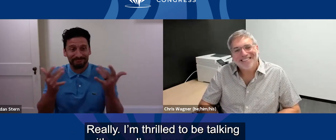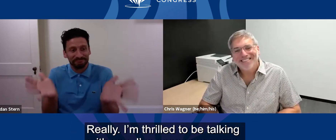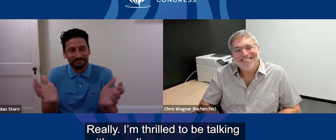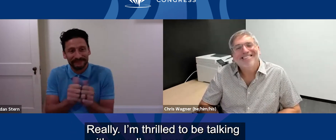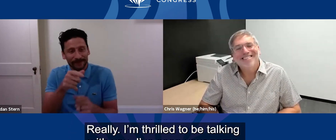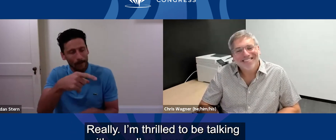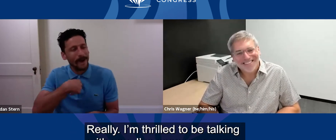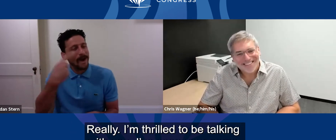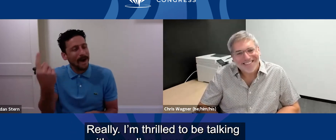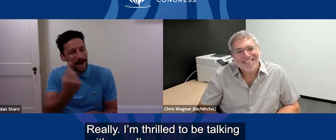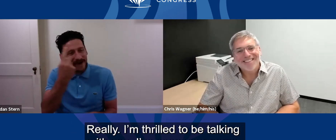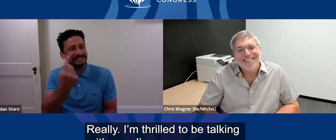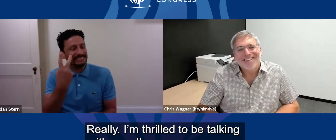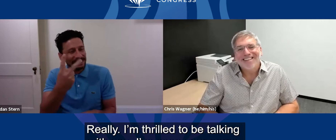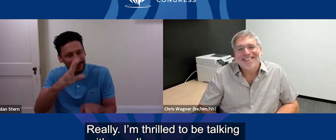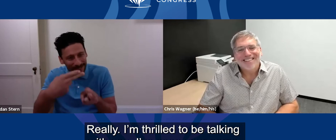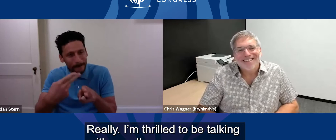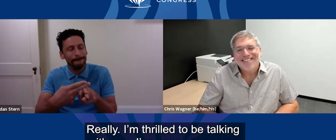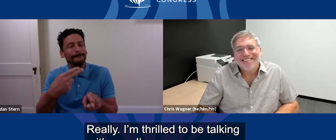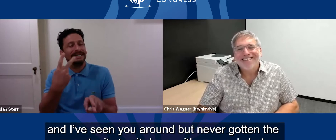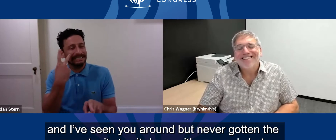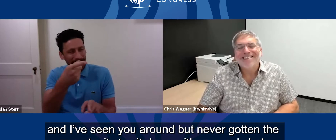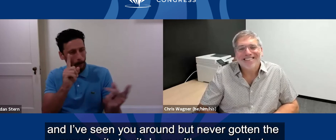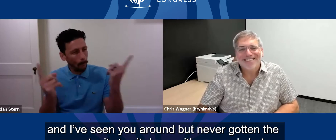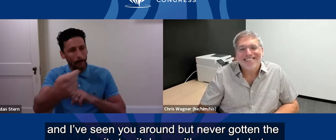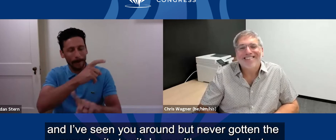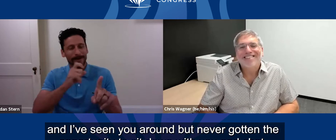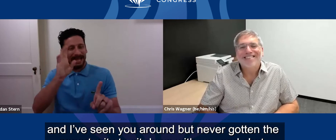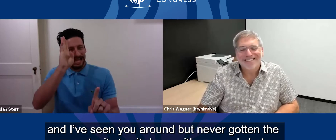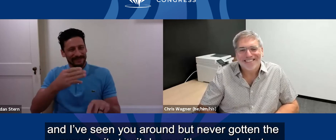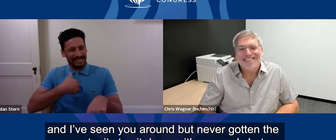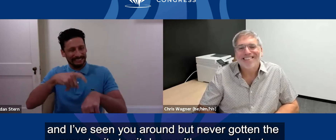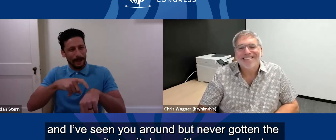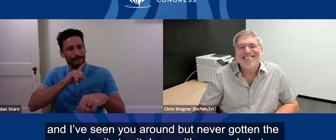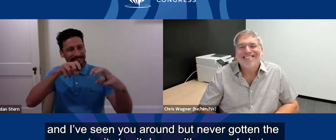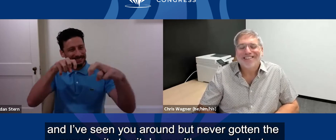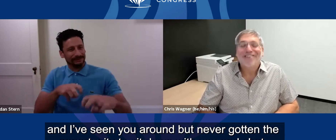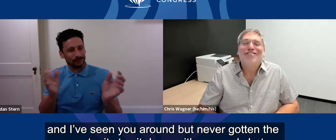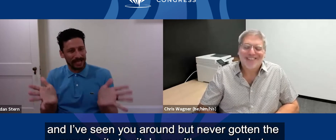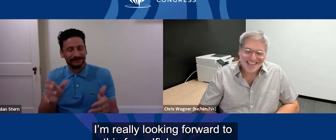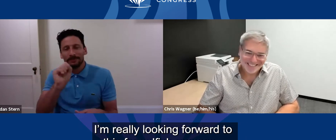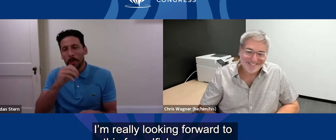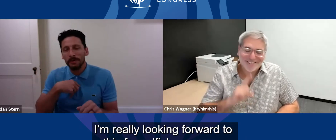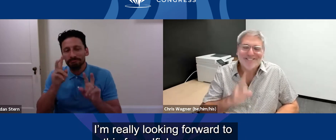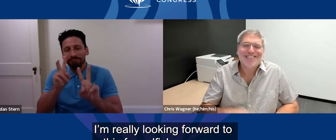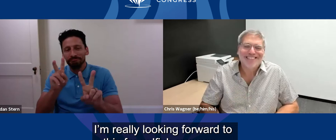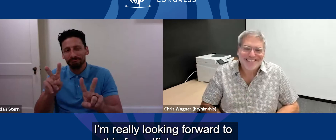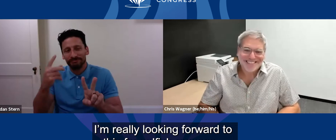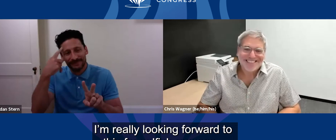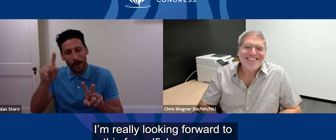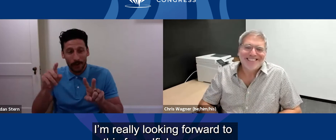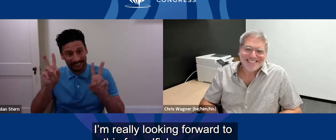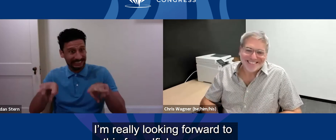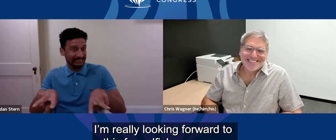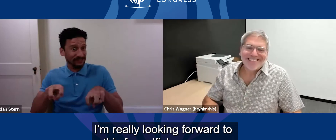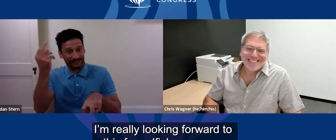Really, I'm thrilled to be talking with you. I've seen your name and I've seen you around, but I've never gotten the opportunity to sit down and chat with you. I'm